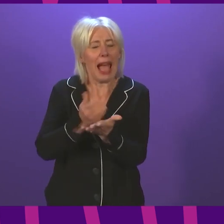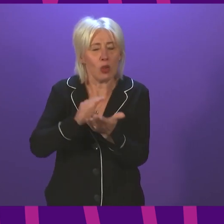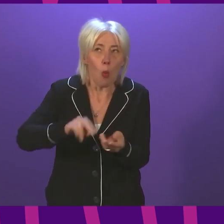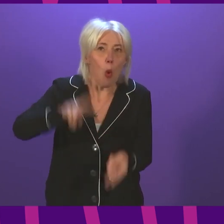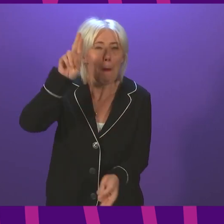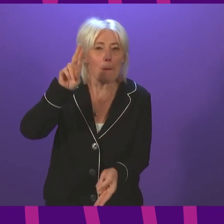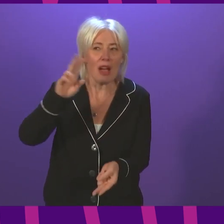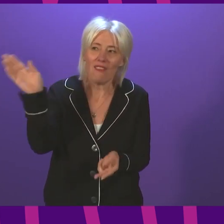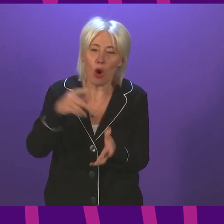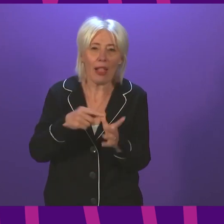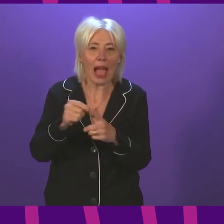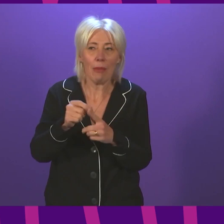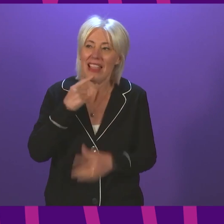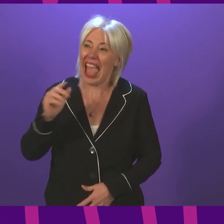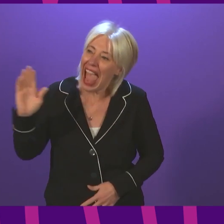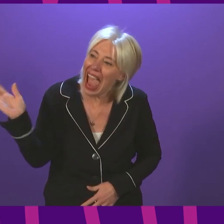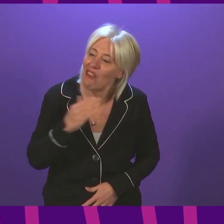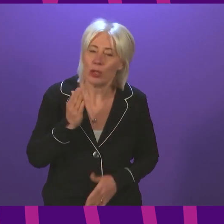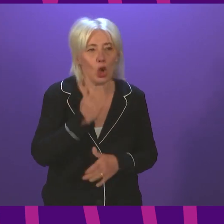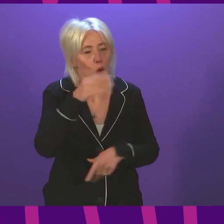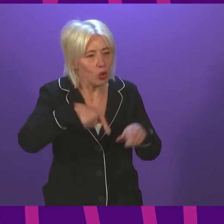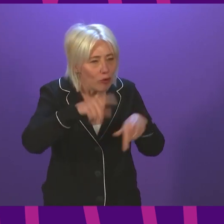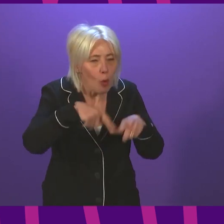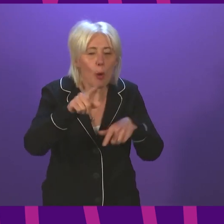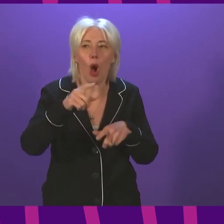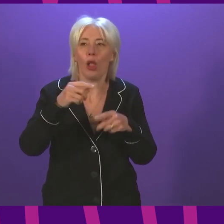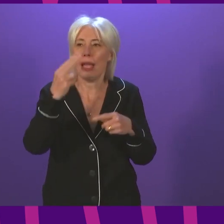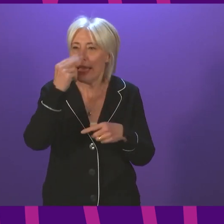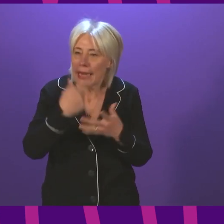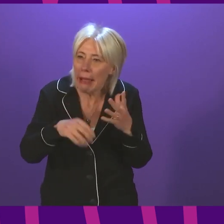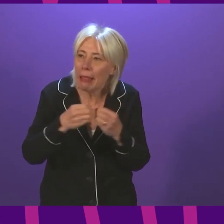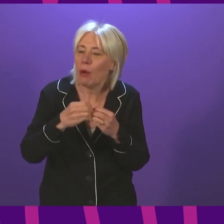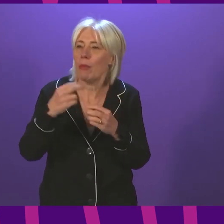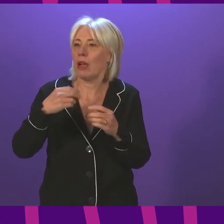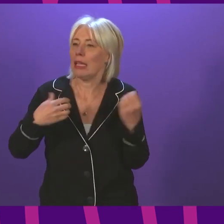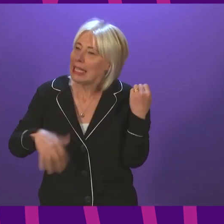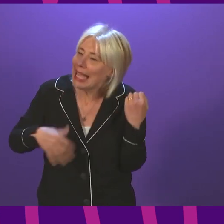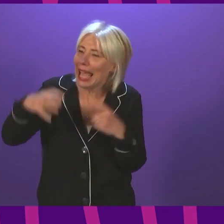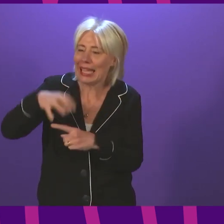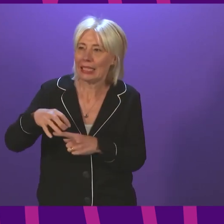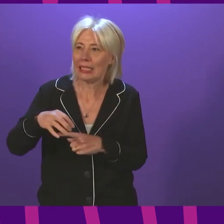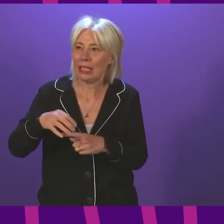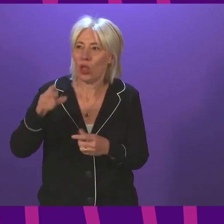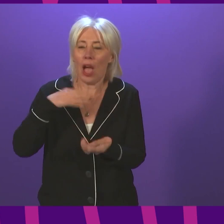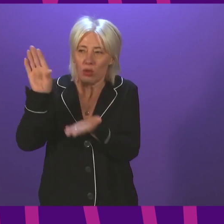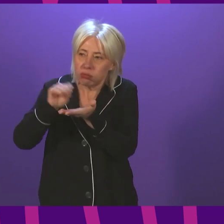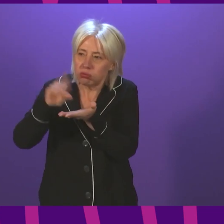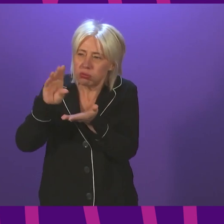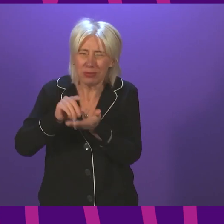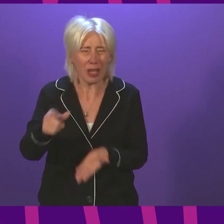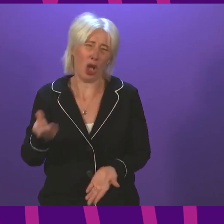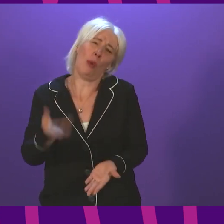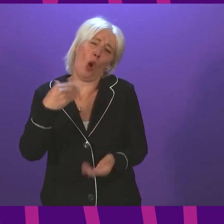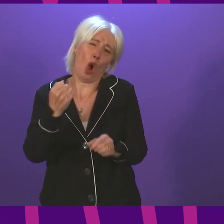everyone who goes to gigs, everyone who goes to football, everyone who goes to nightclubs to download. Did they really not foresee